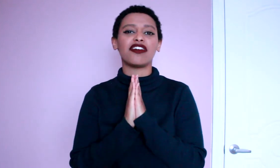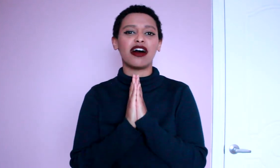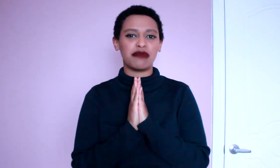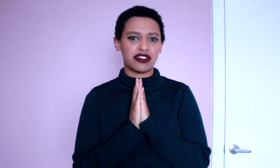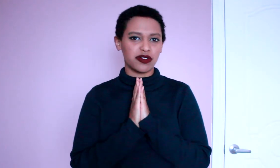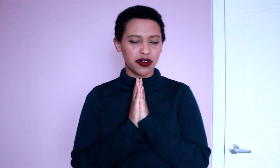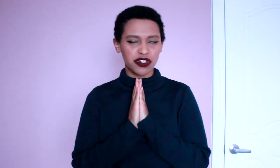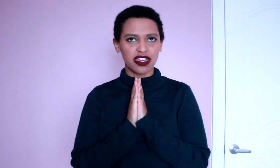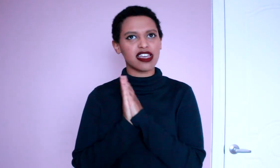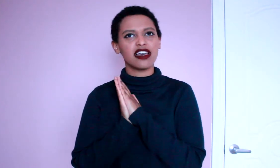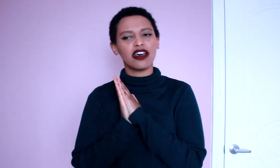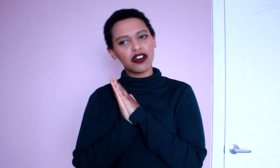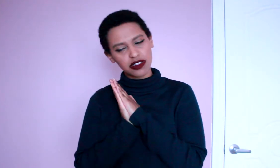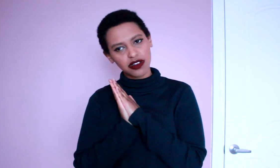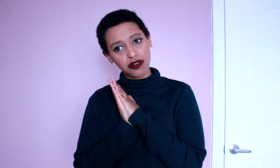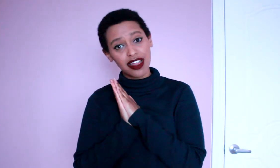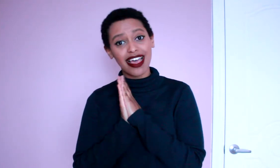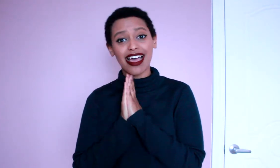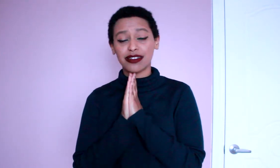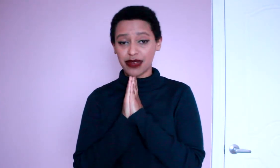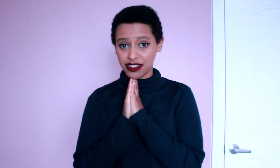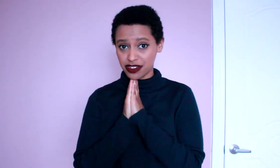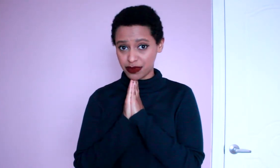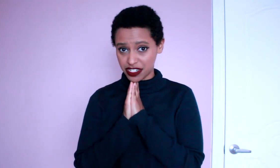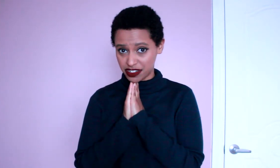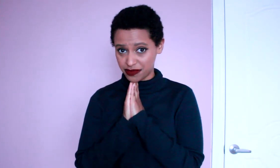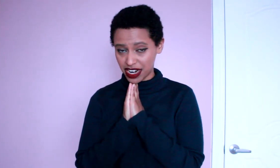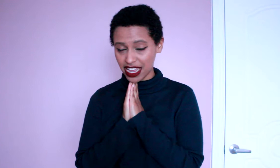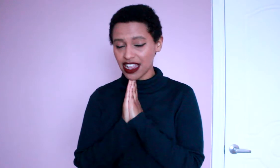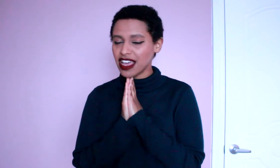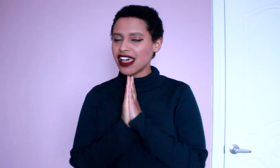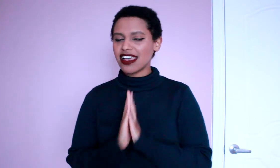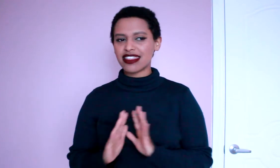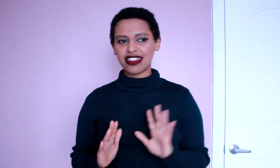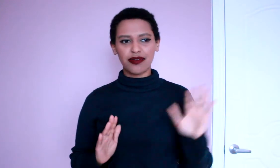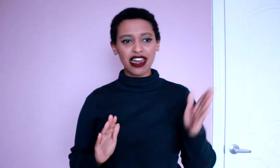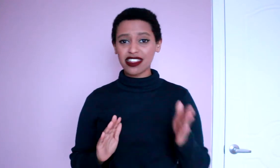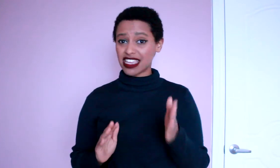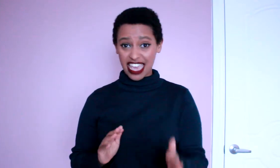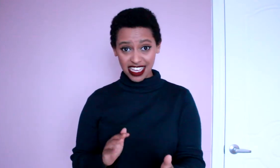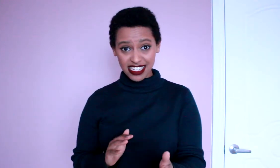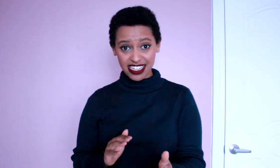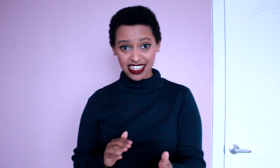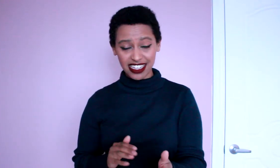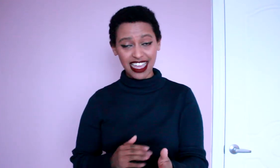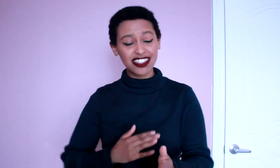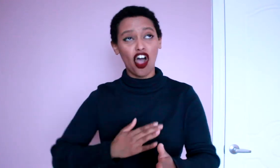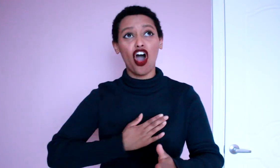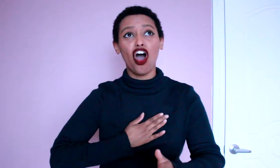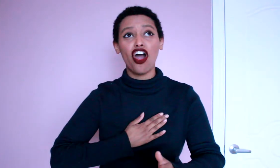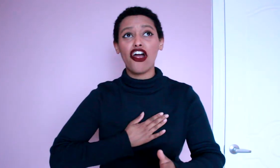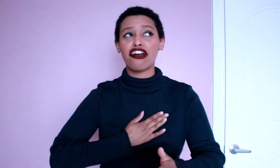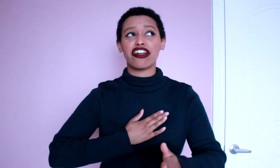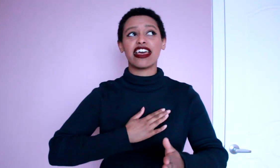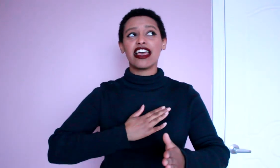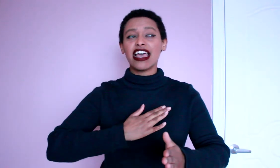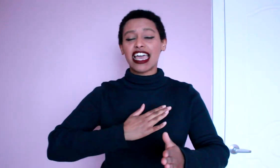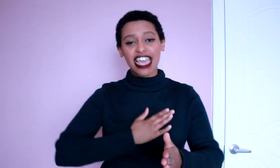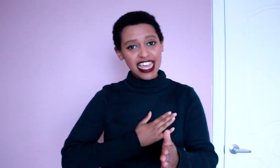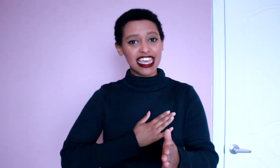Hamato Yoshi also known as master splinter right right out of the gate that's hard hitting